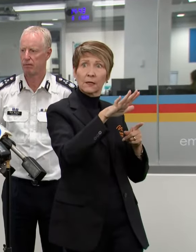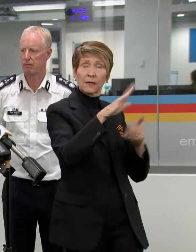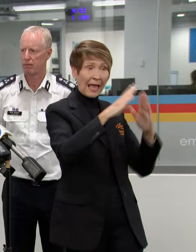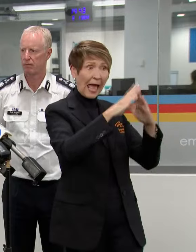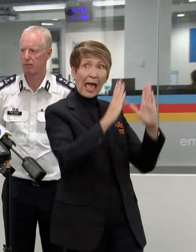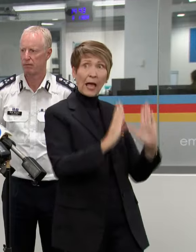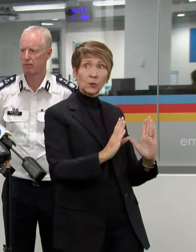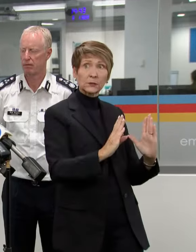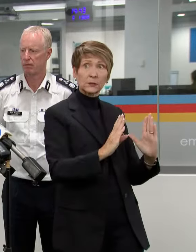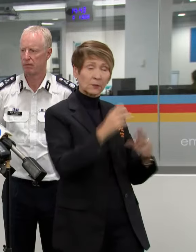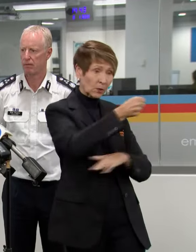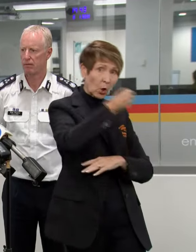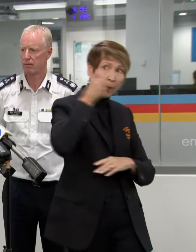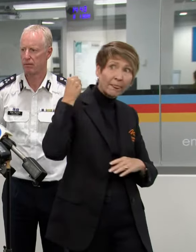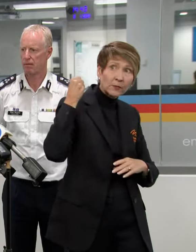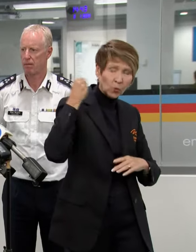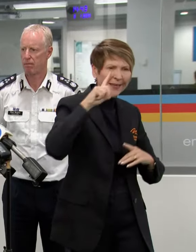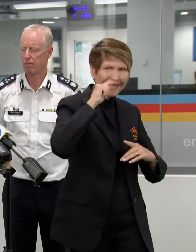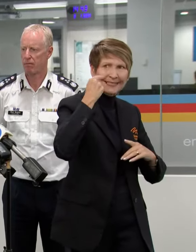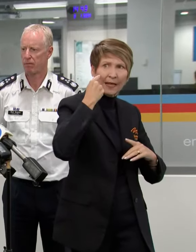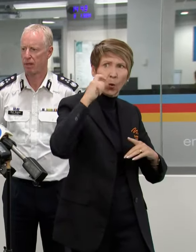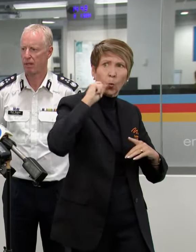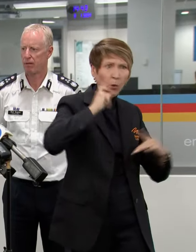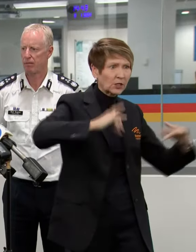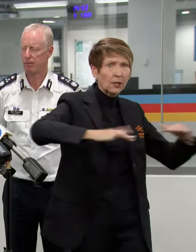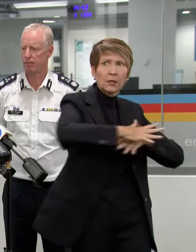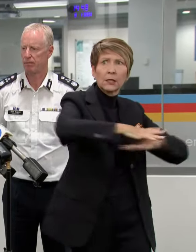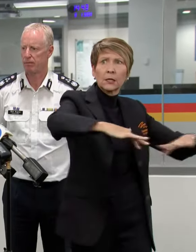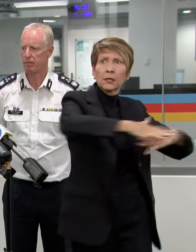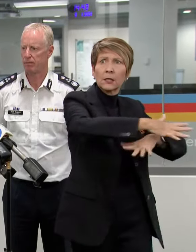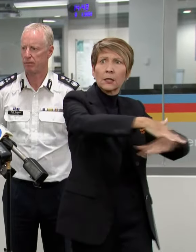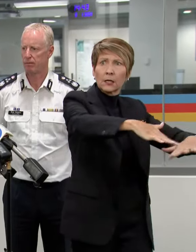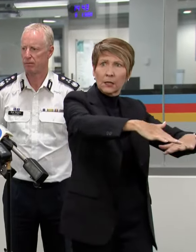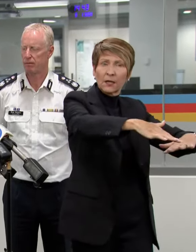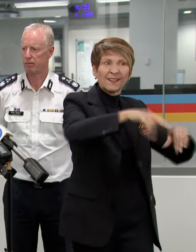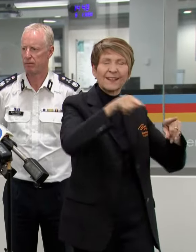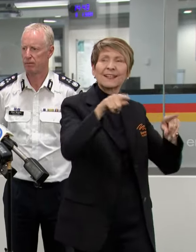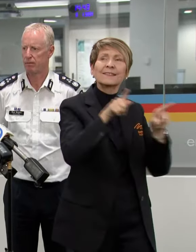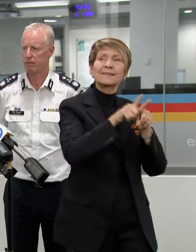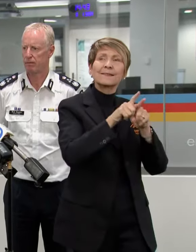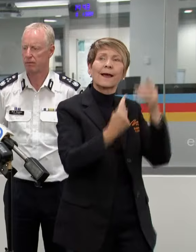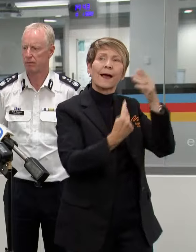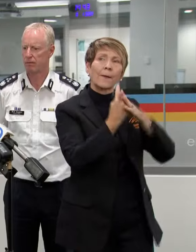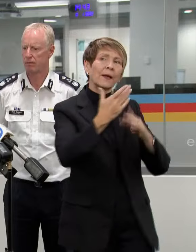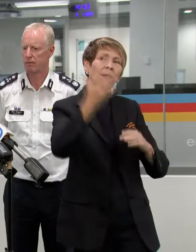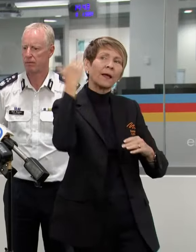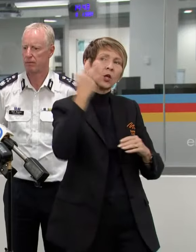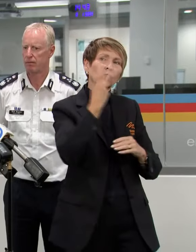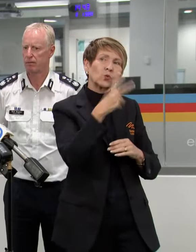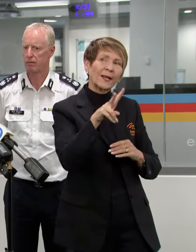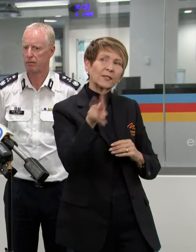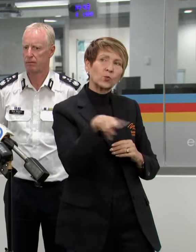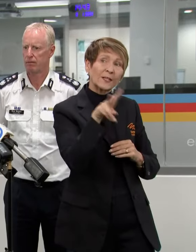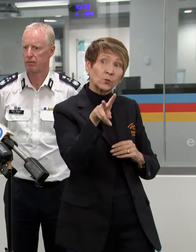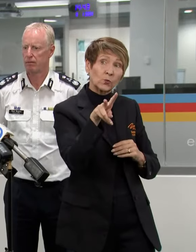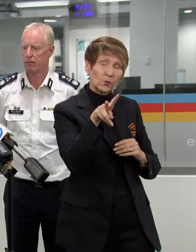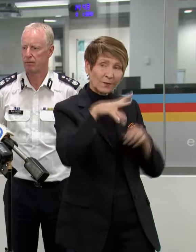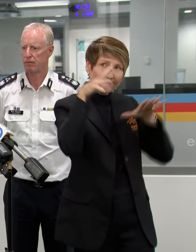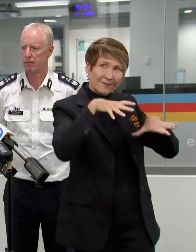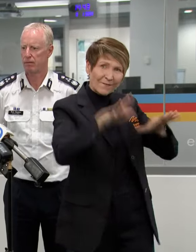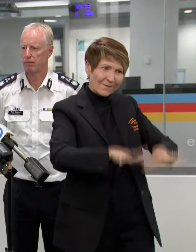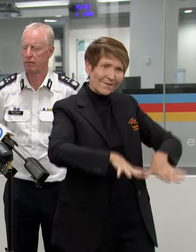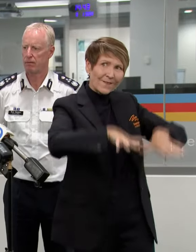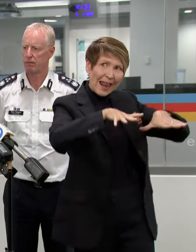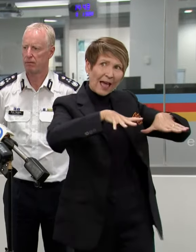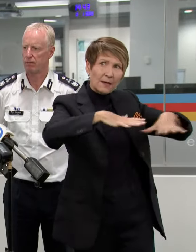flooding on their properties during this event. These are all properties that were affected during the 2022 floods. But again, we are seeing a